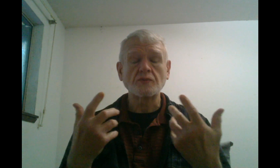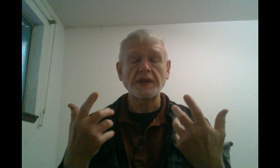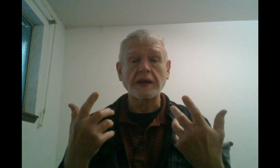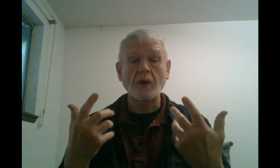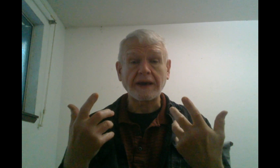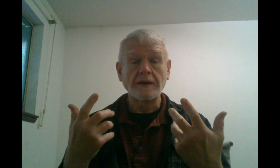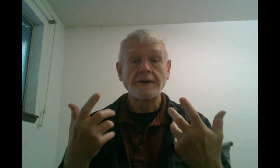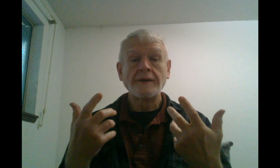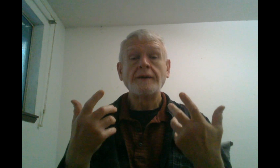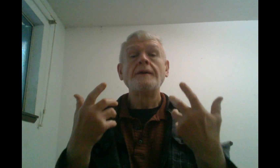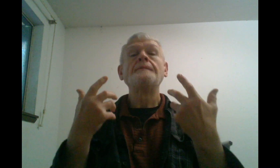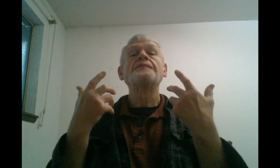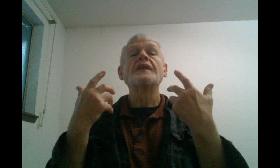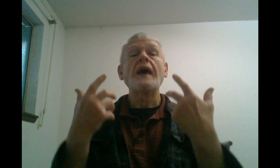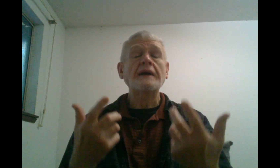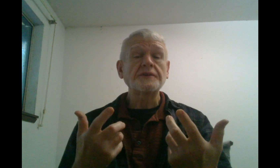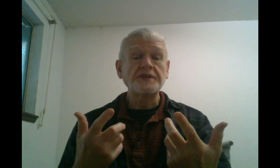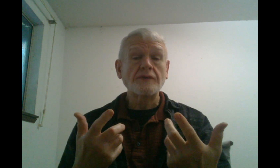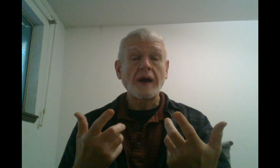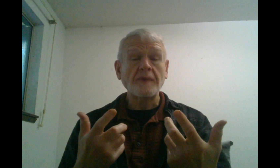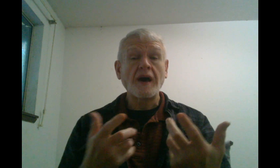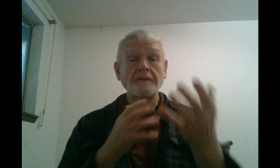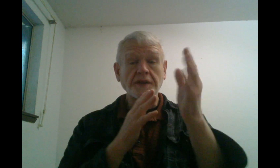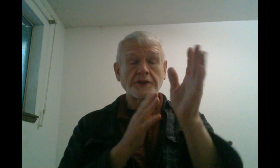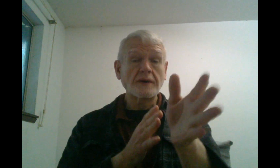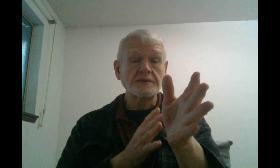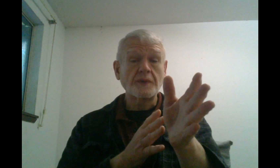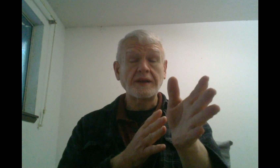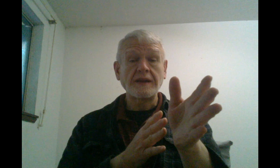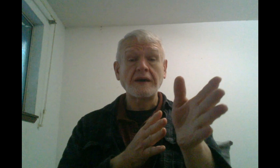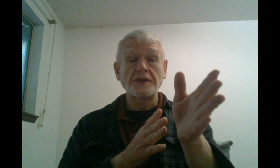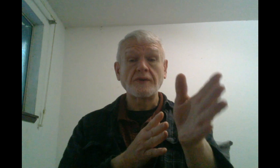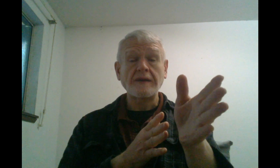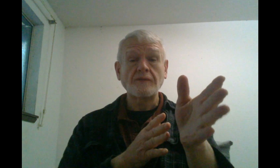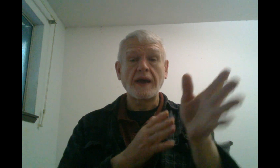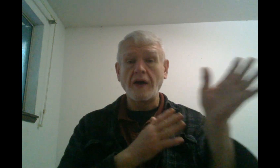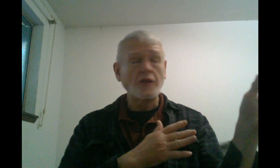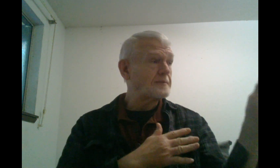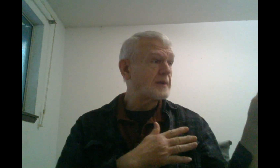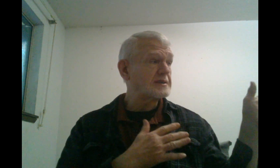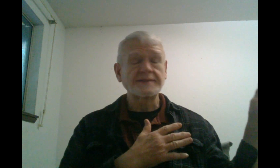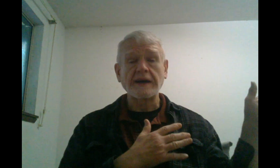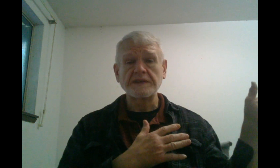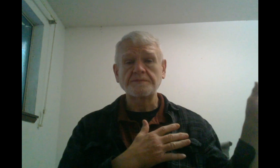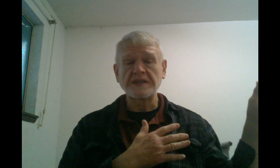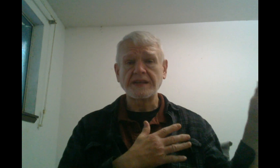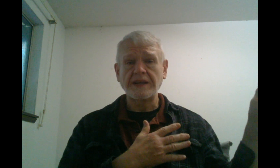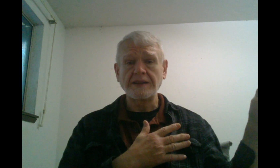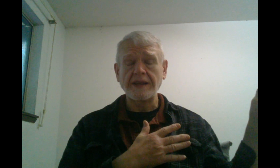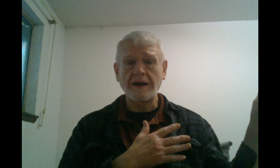really quick. After she dropped me off, and the truck was waiting out in the driveway, all of my stuff has been sitting in there